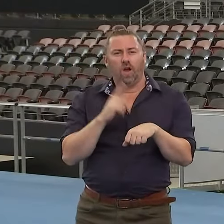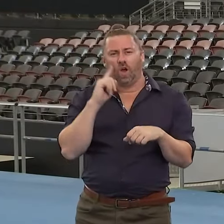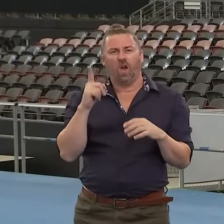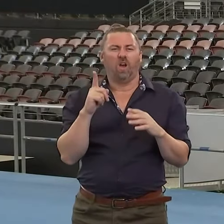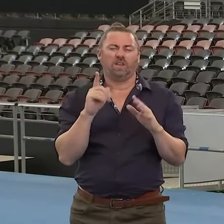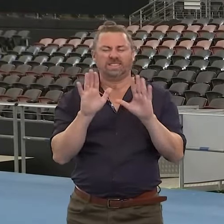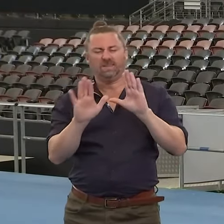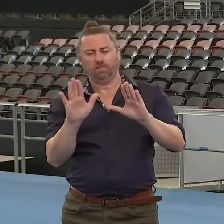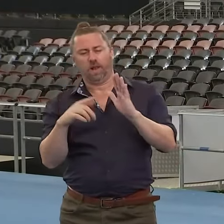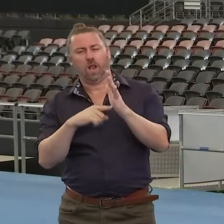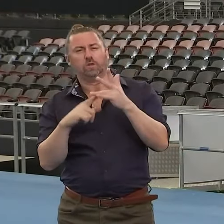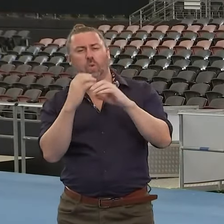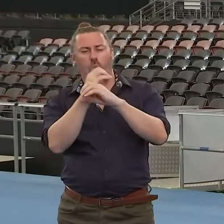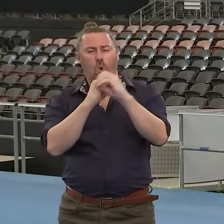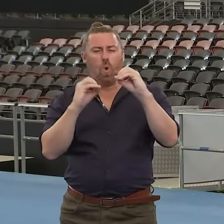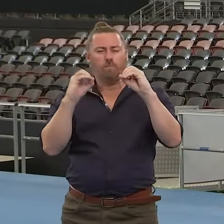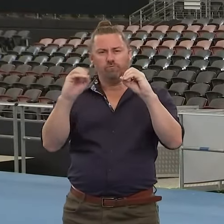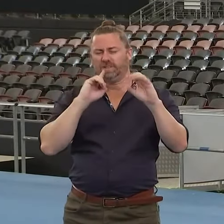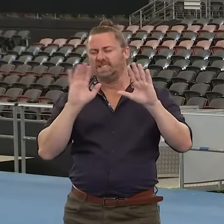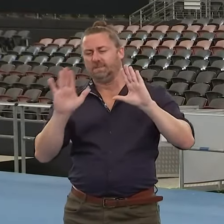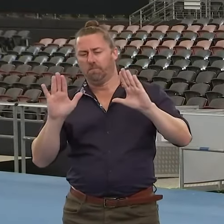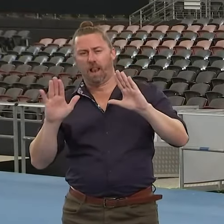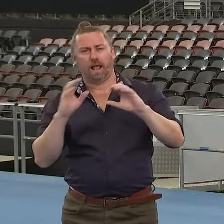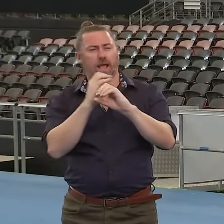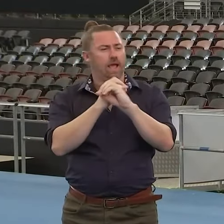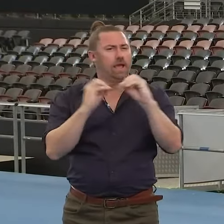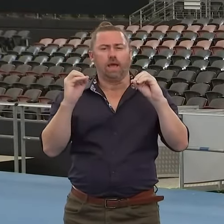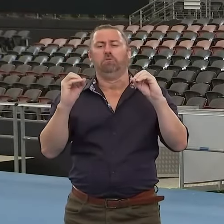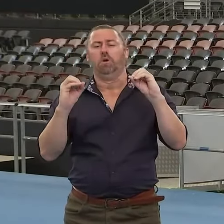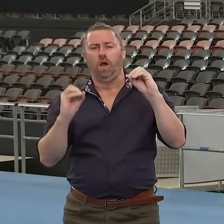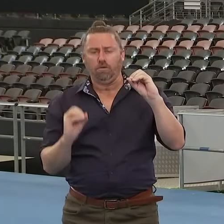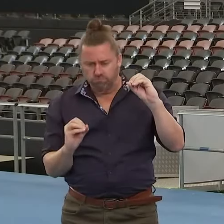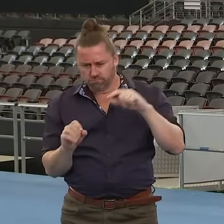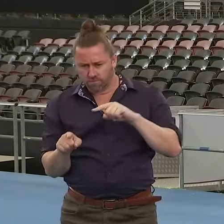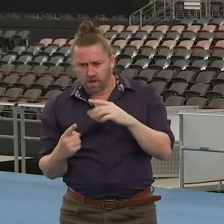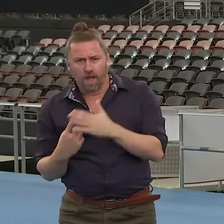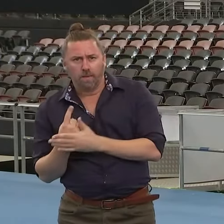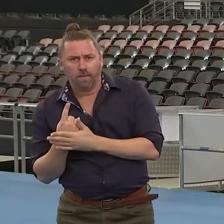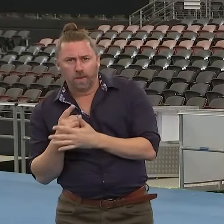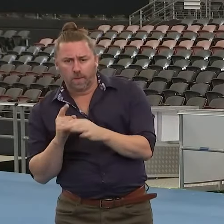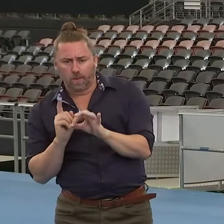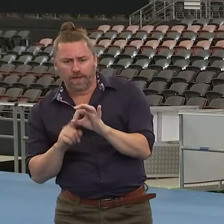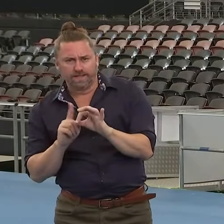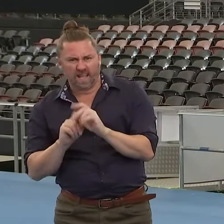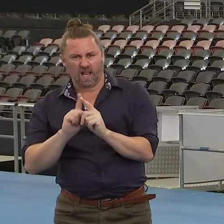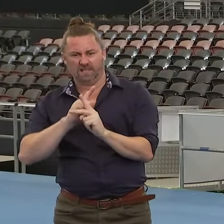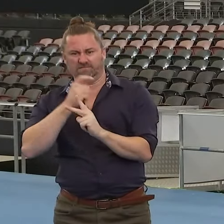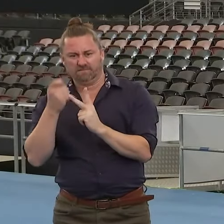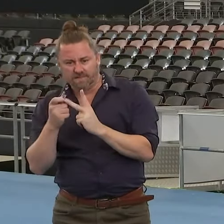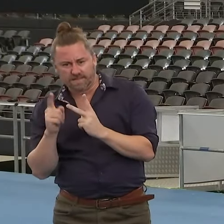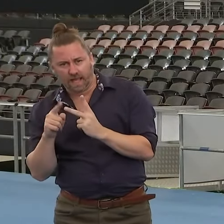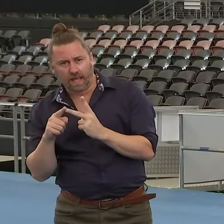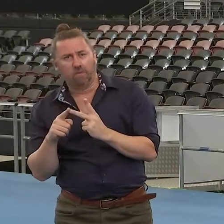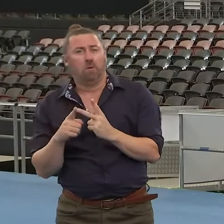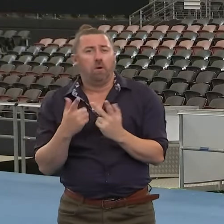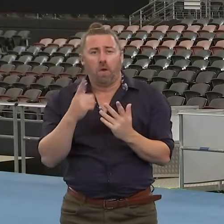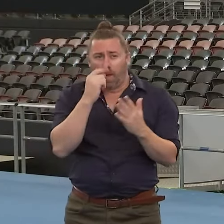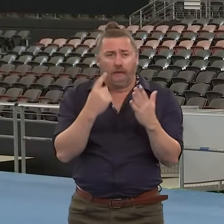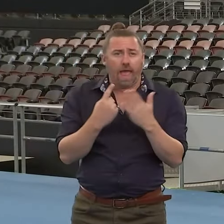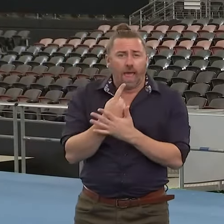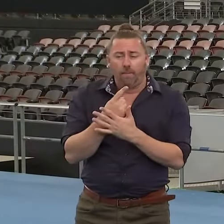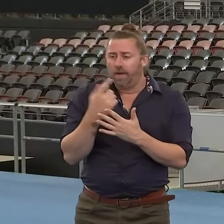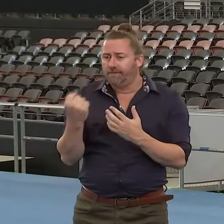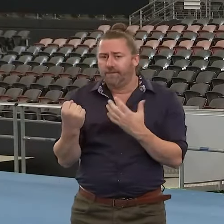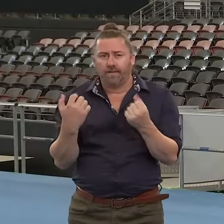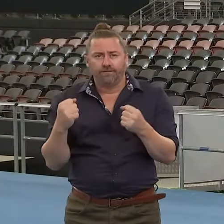-like. And, you know, we've now seen another case of that in Queensland. So we shouldn't be surprised to see more of that. I think